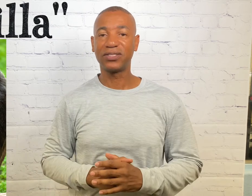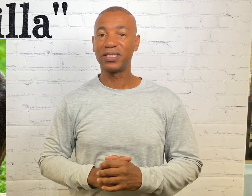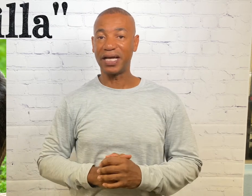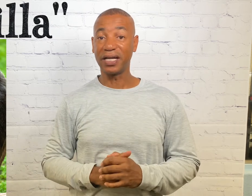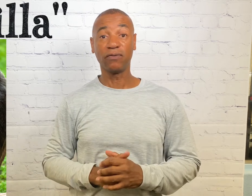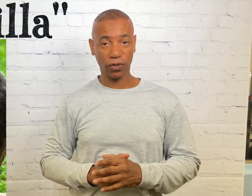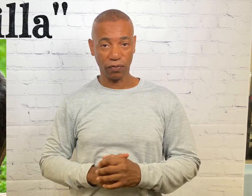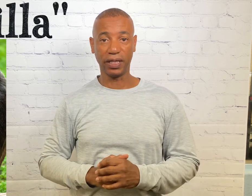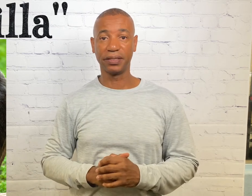the sign for gorilla.